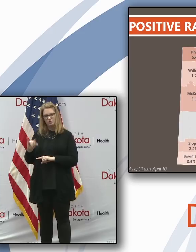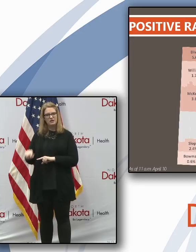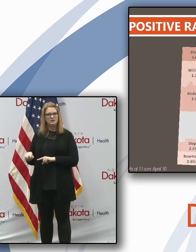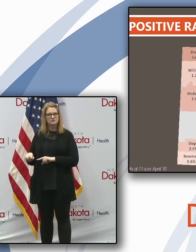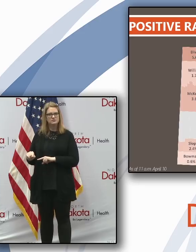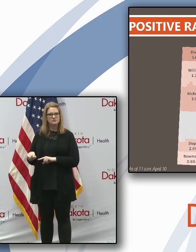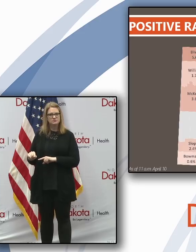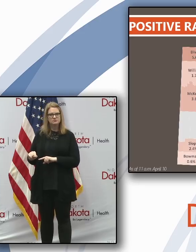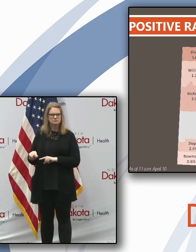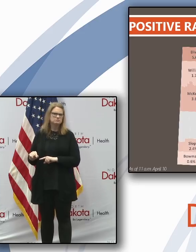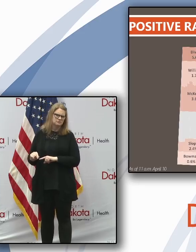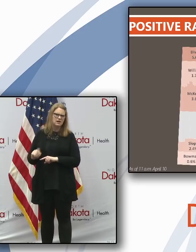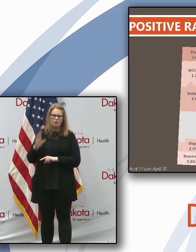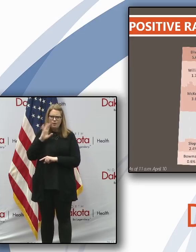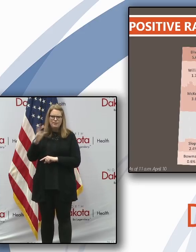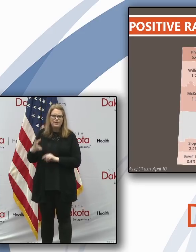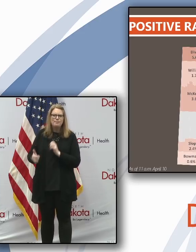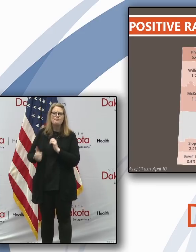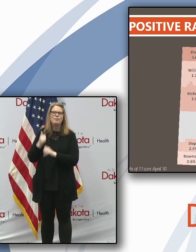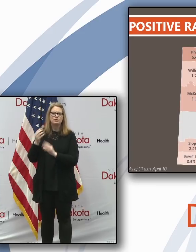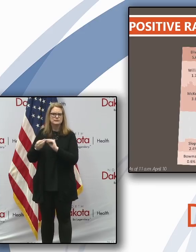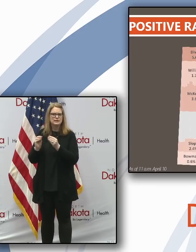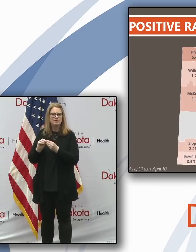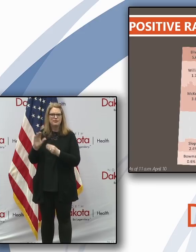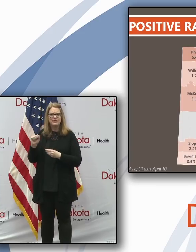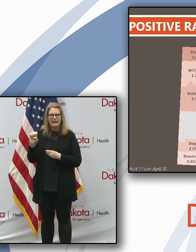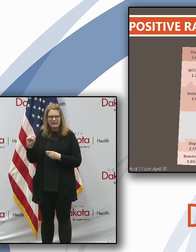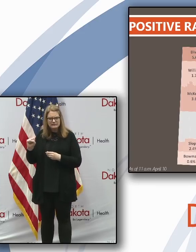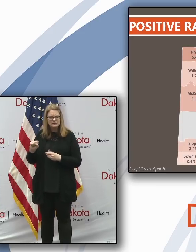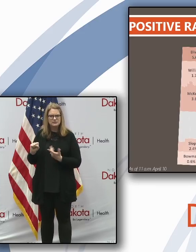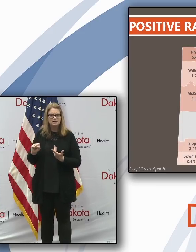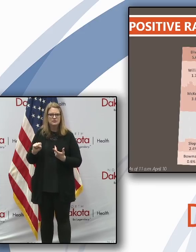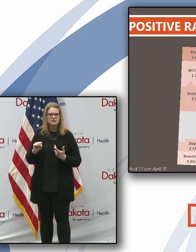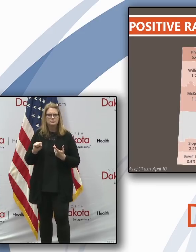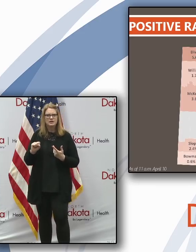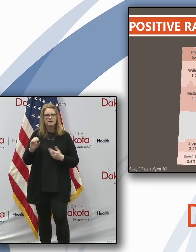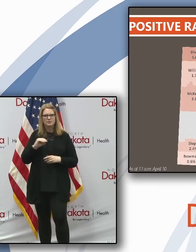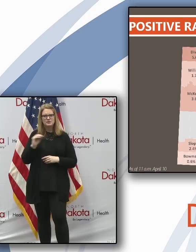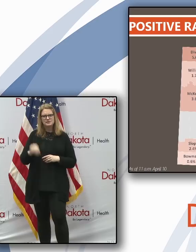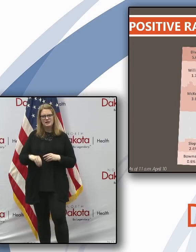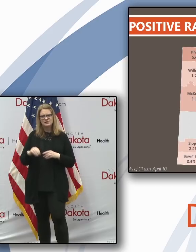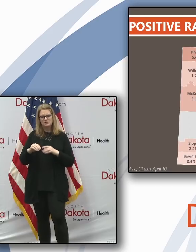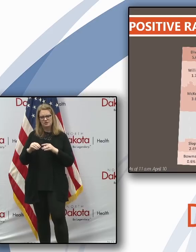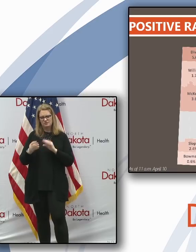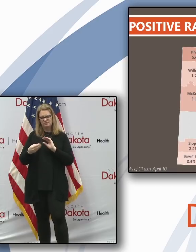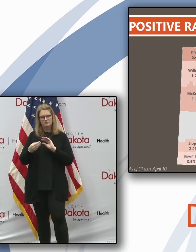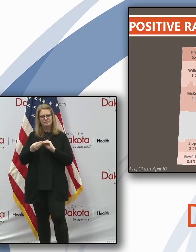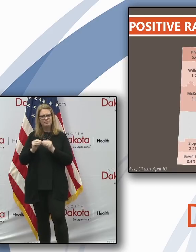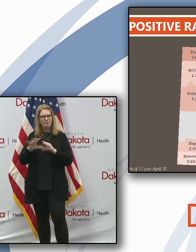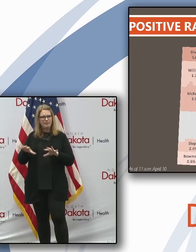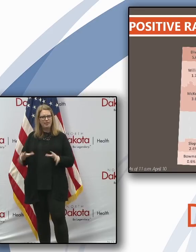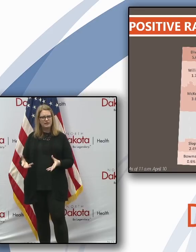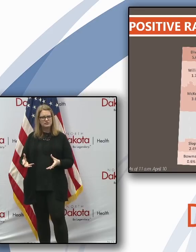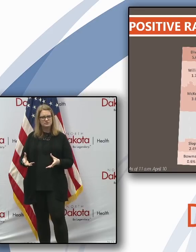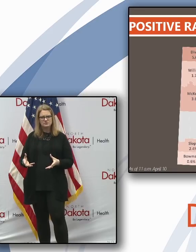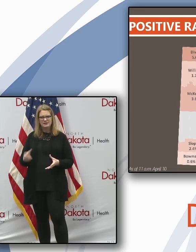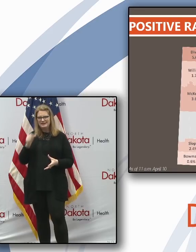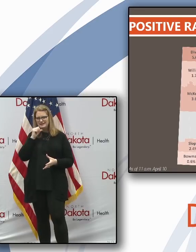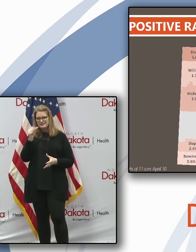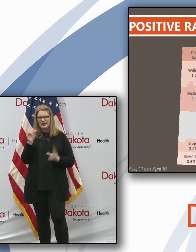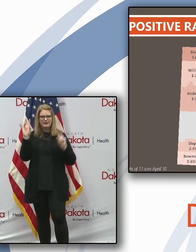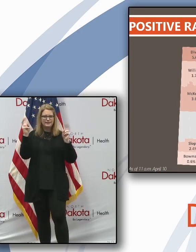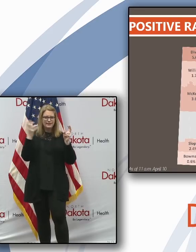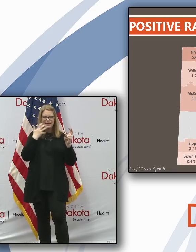that's where we'll have the absolute most number of cases. But as a percentage of a population, it's not considered a hotspot compared to other